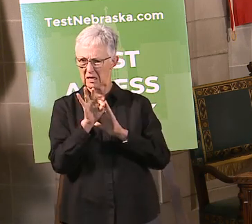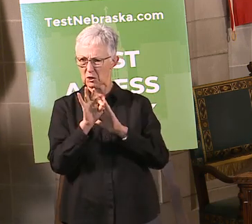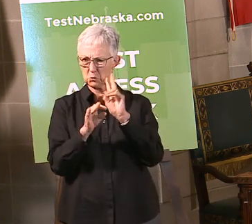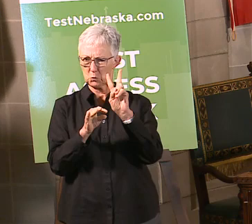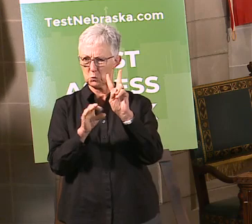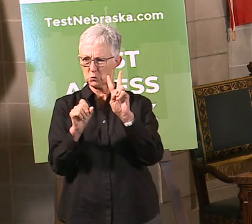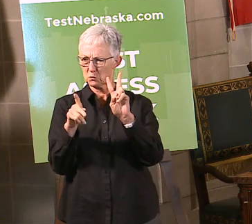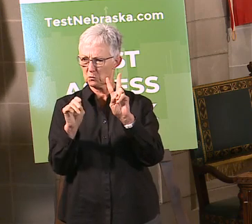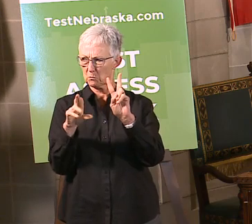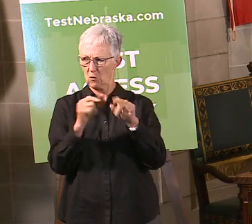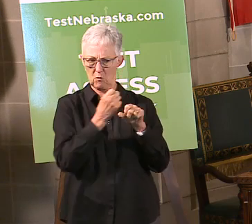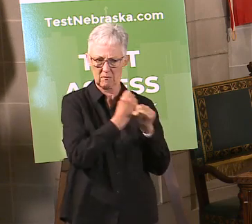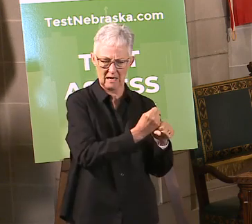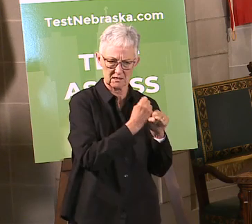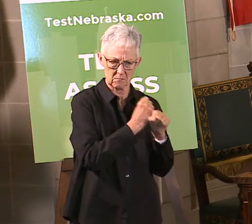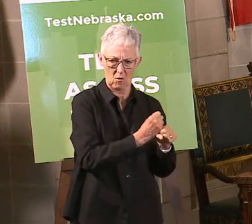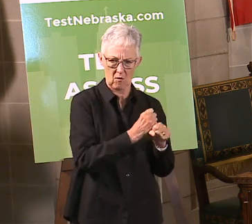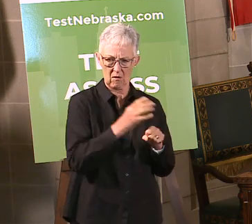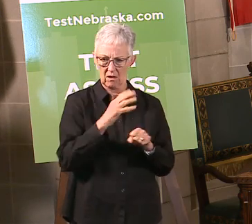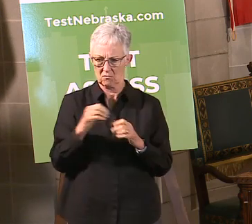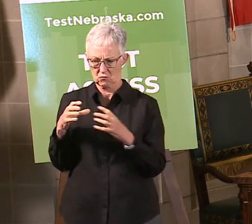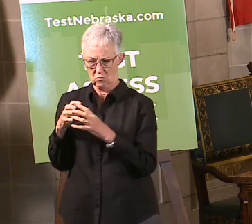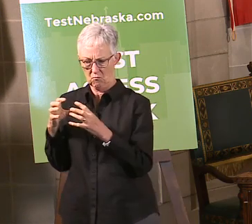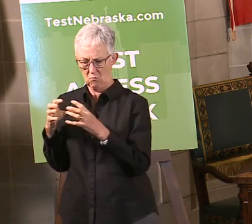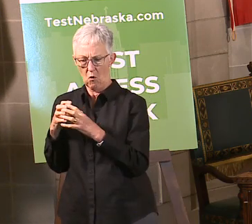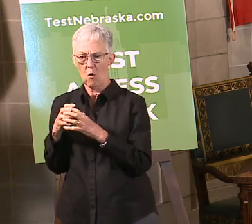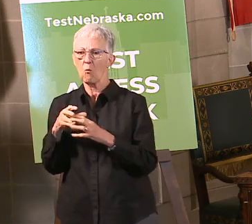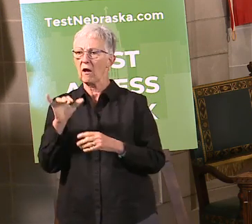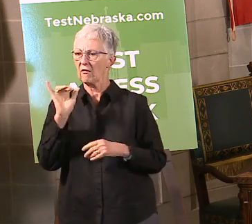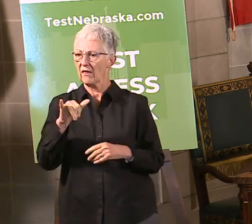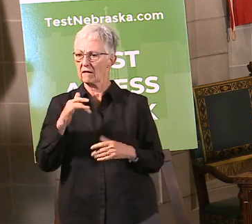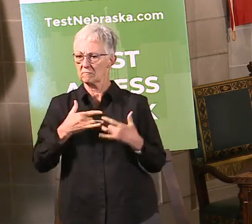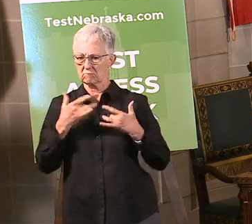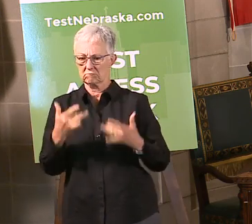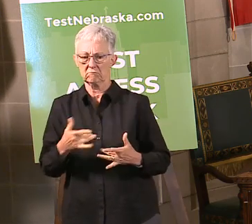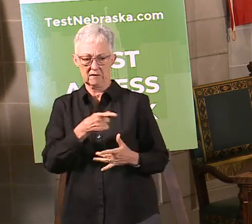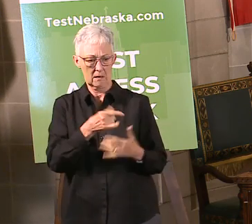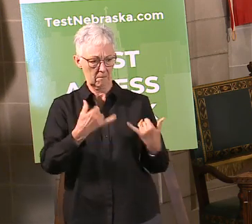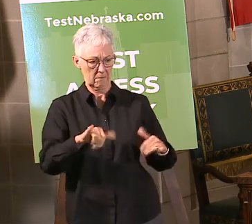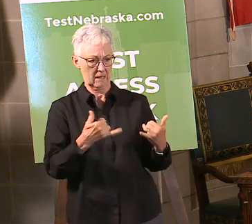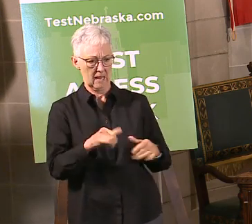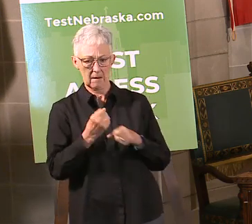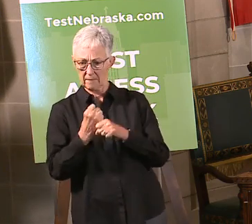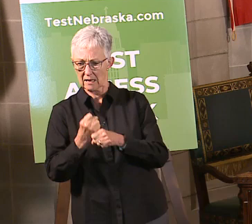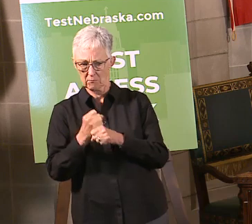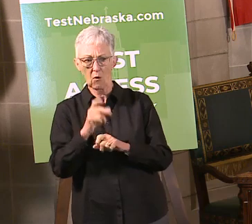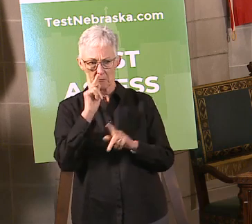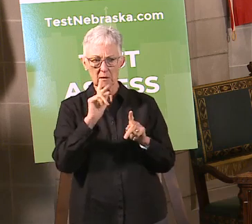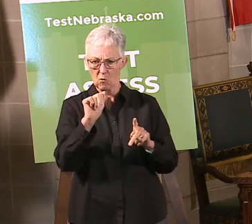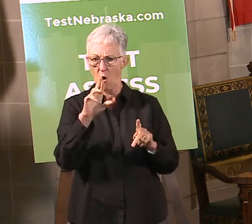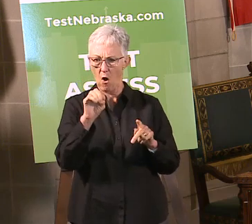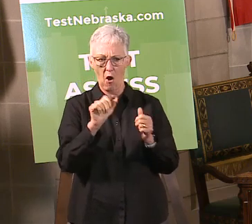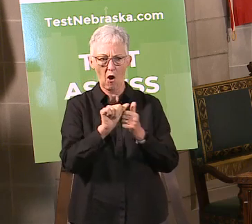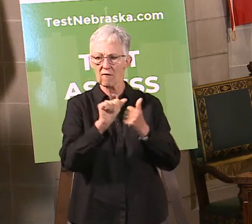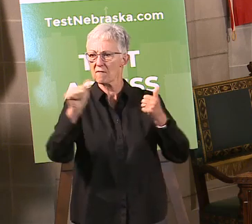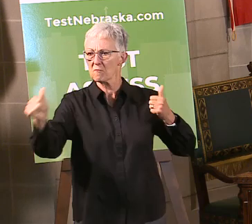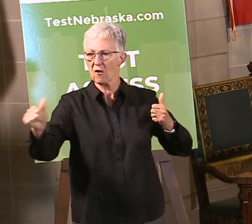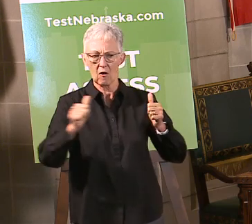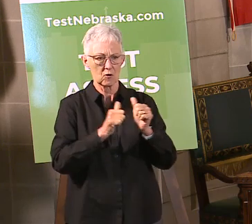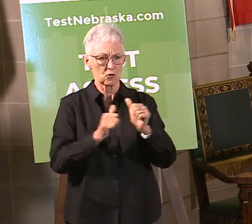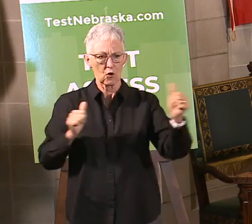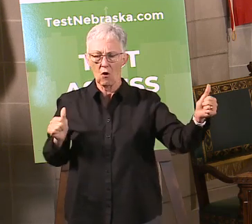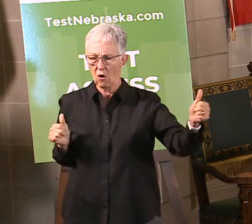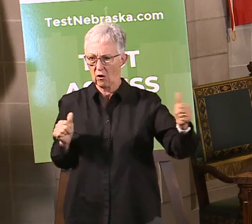and we want to take this a step at a time to see how we can roll this out and make it work. And along those lines, then, I've invited